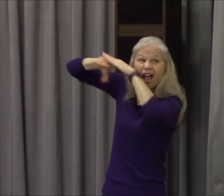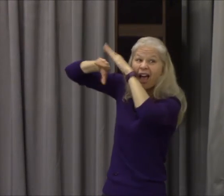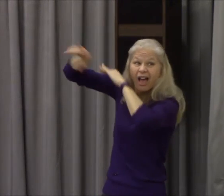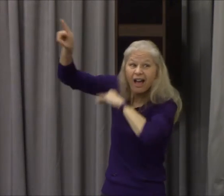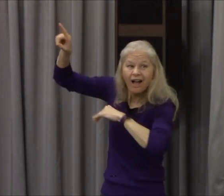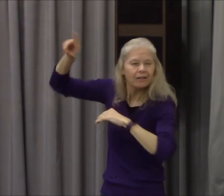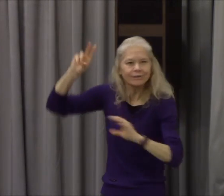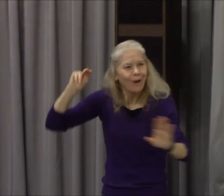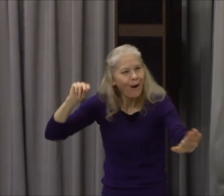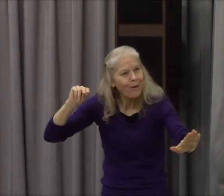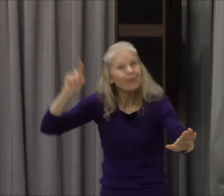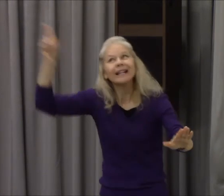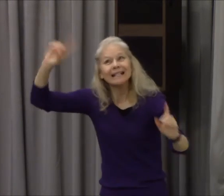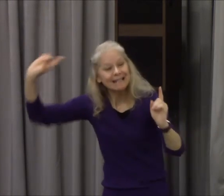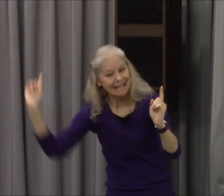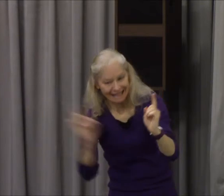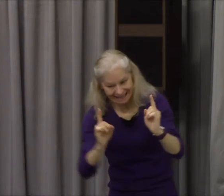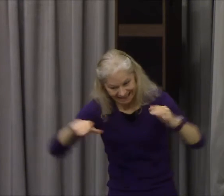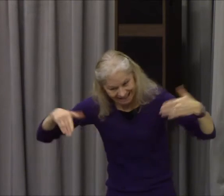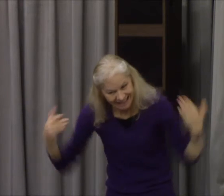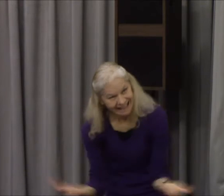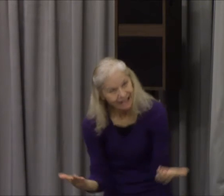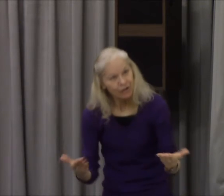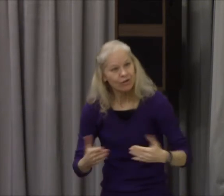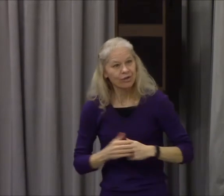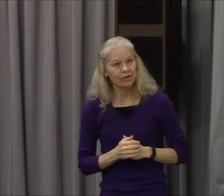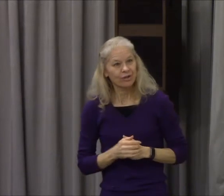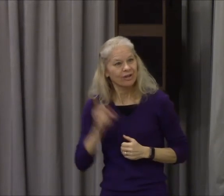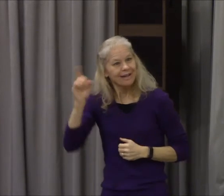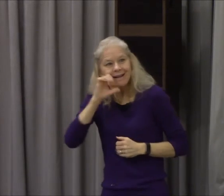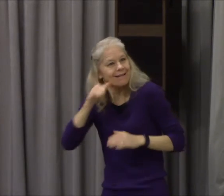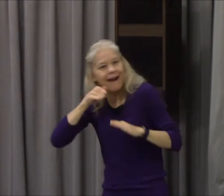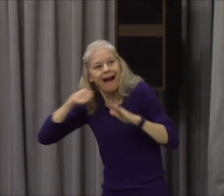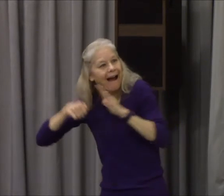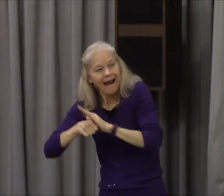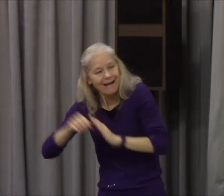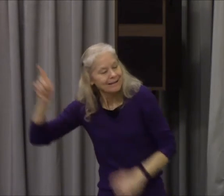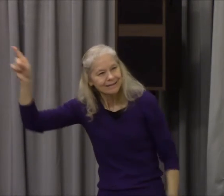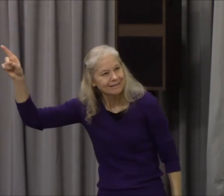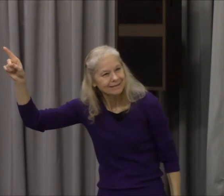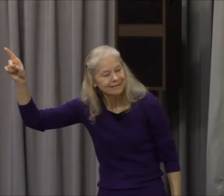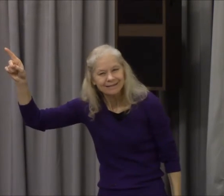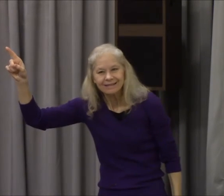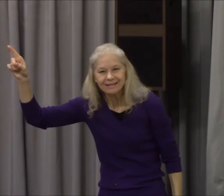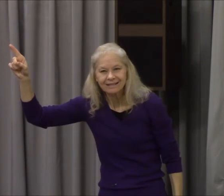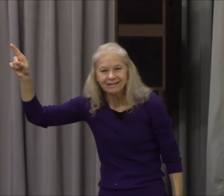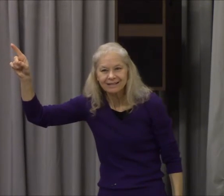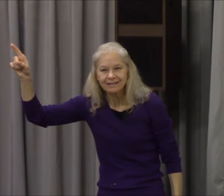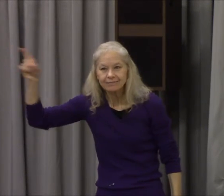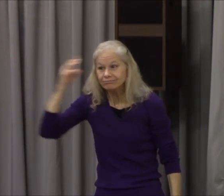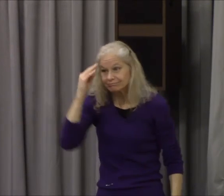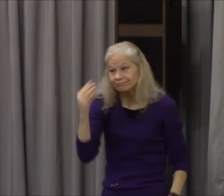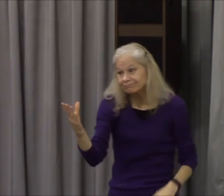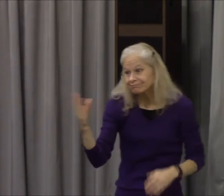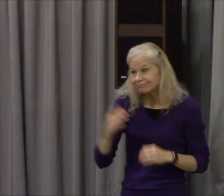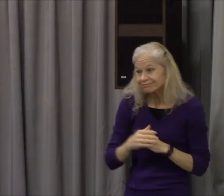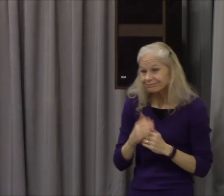he's not hiding from you you're hiding from him because somewhere along the line I